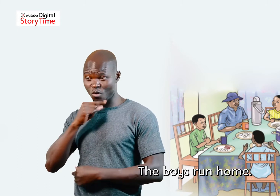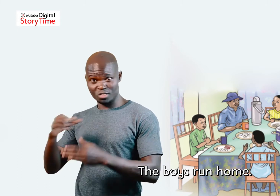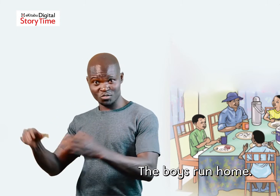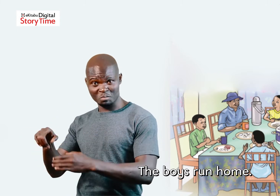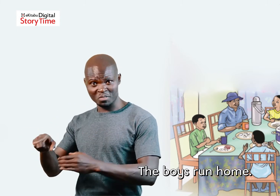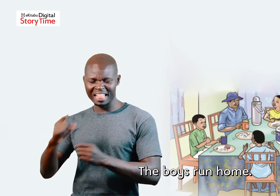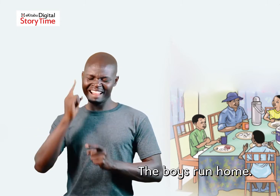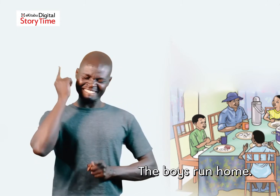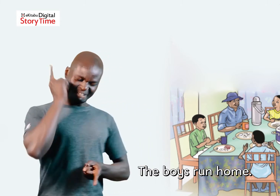The boys run home